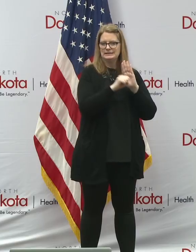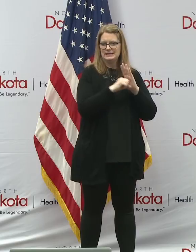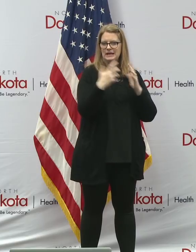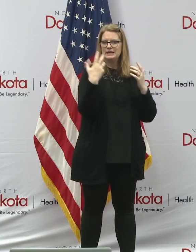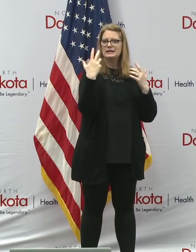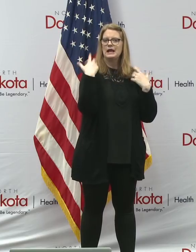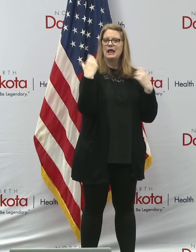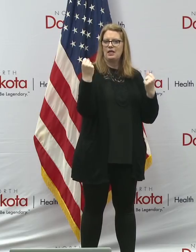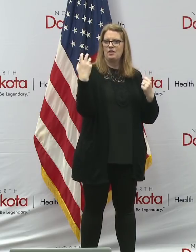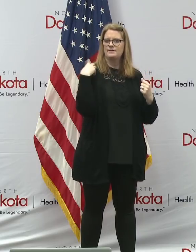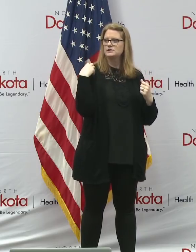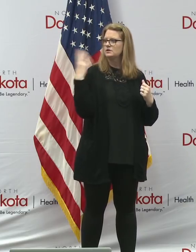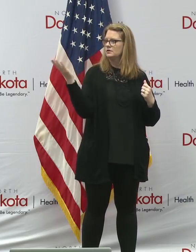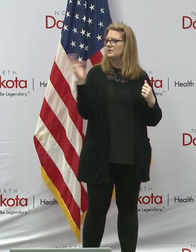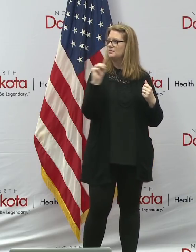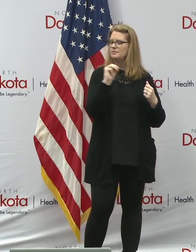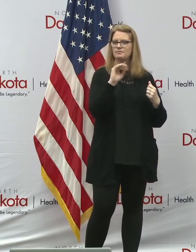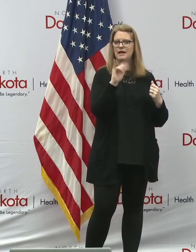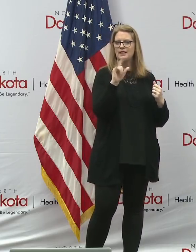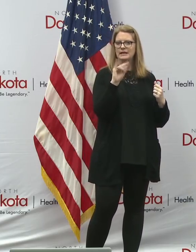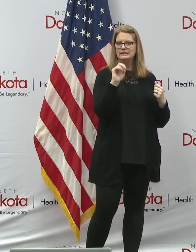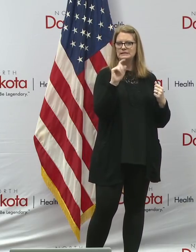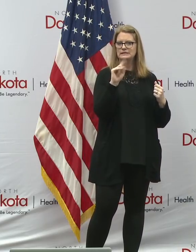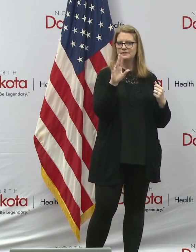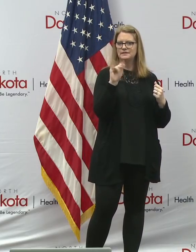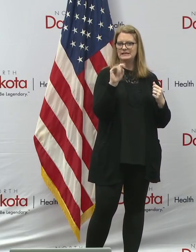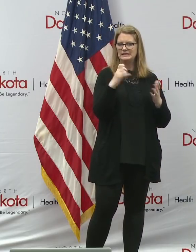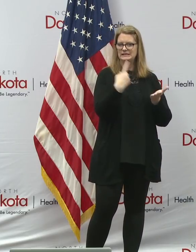Tufte, come up to talk about this. Mylin.